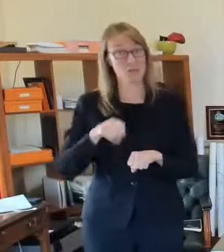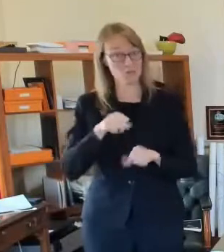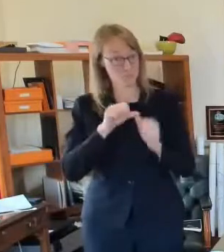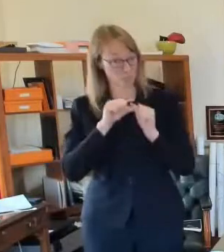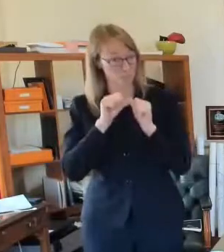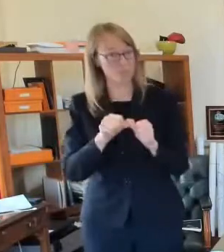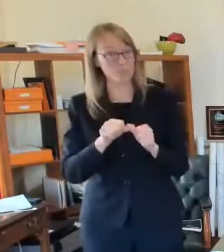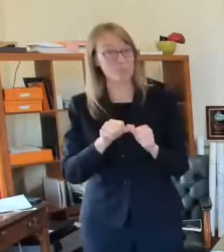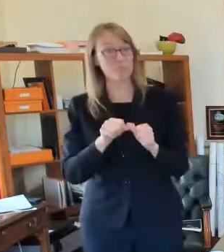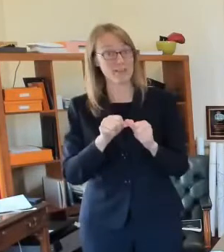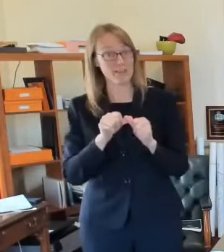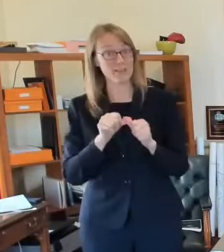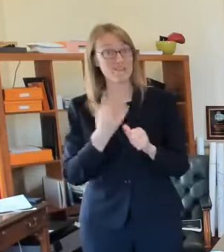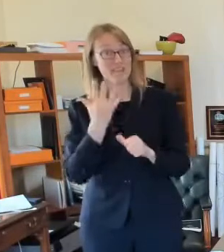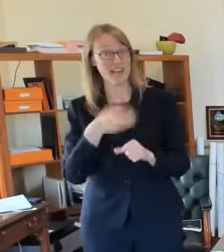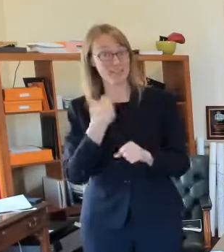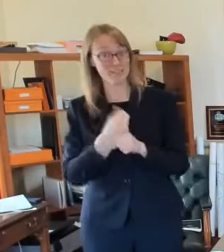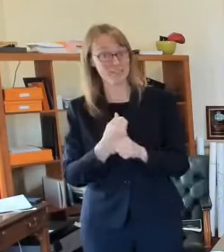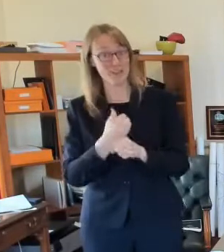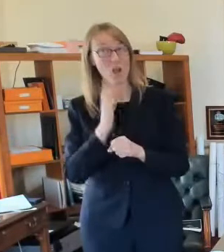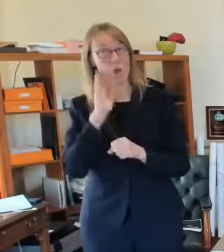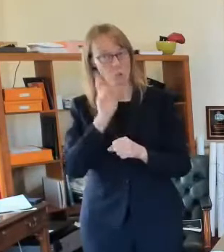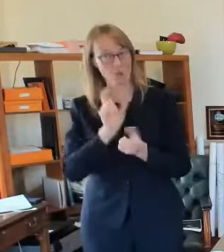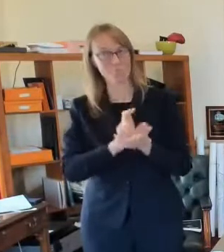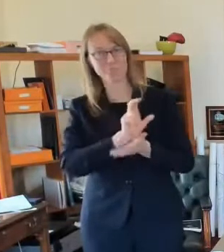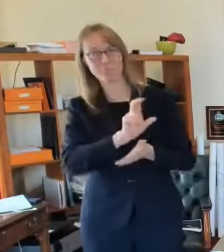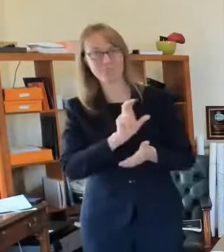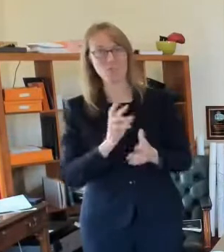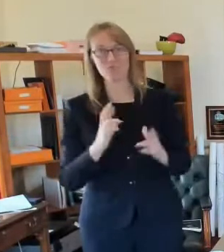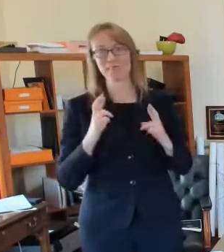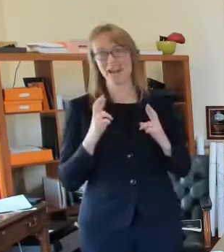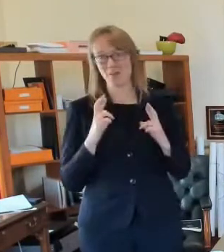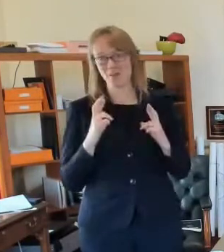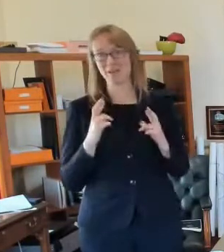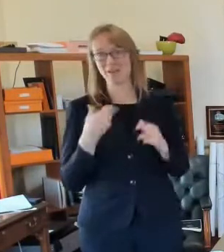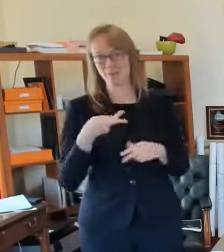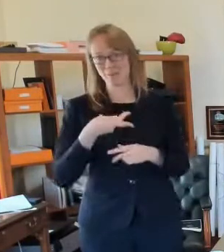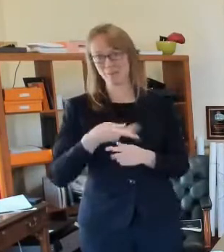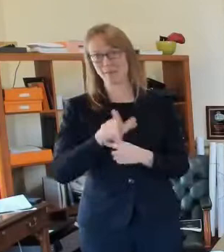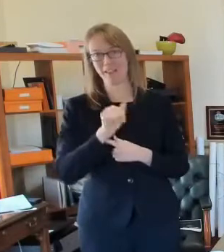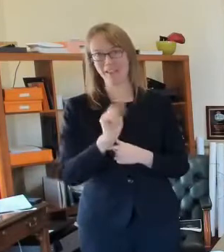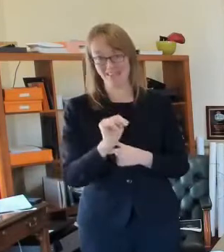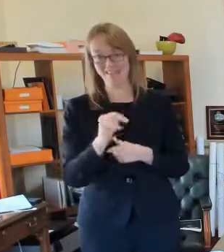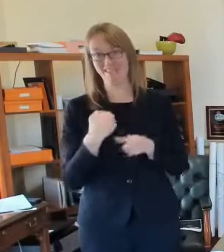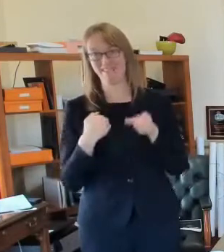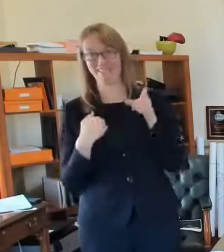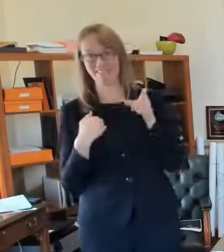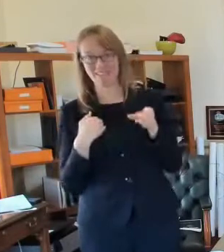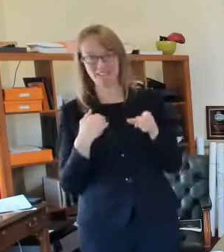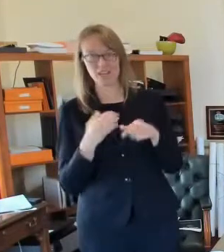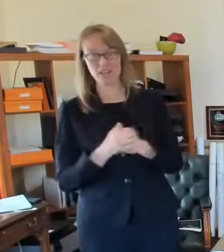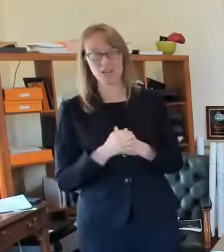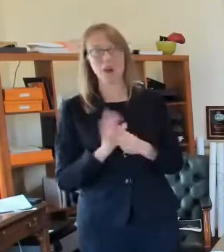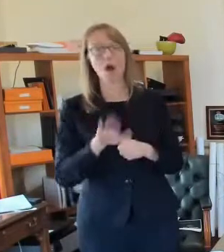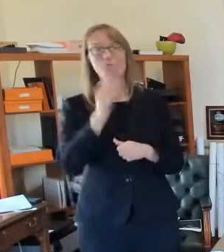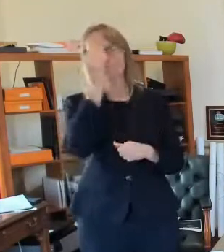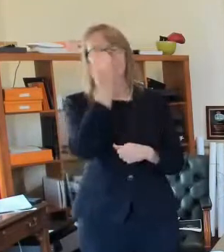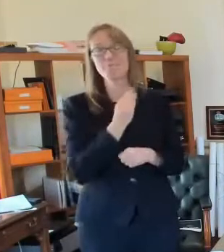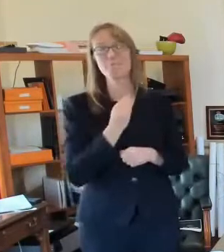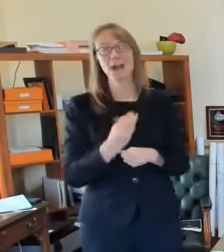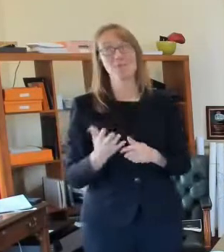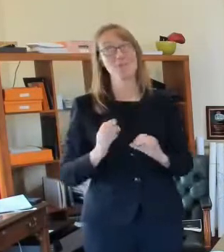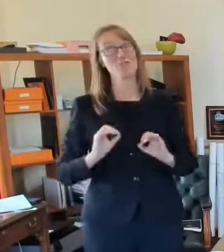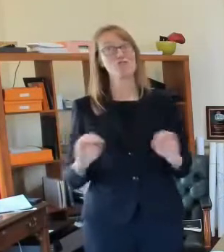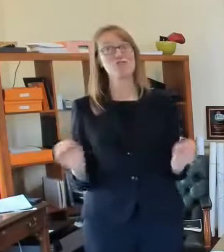plan um so we we are we really need there by the way there is no